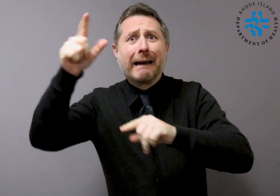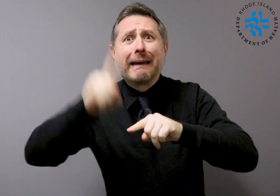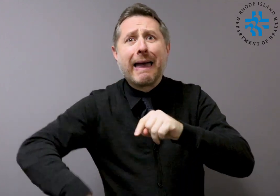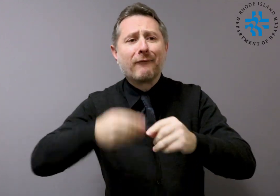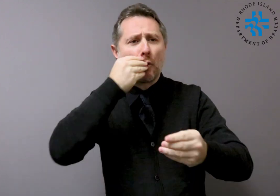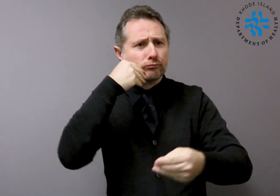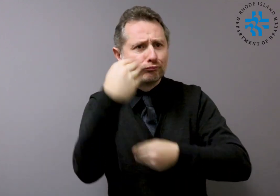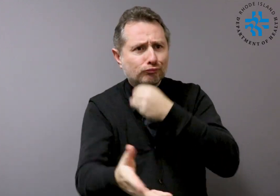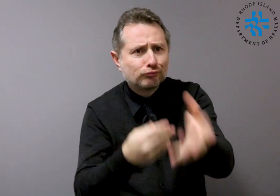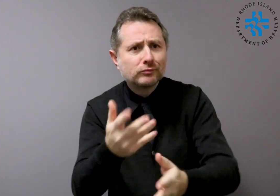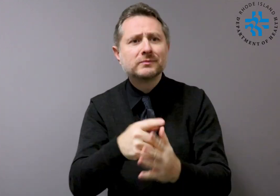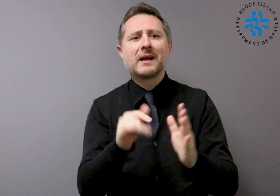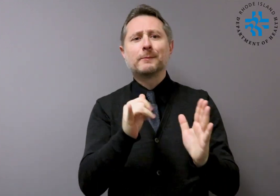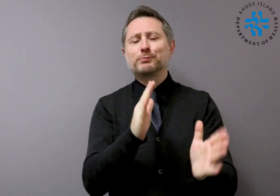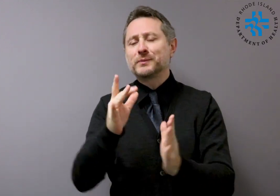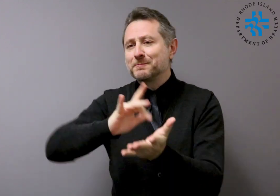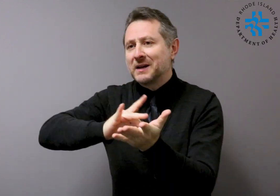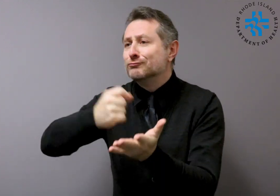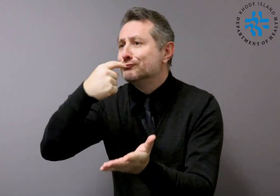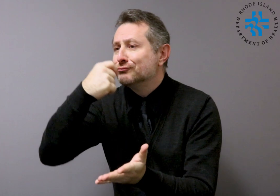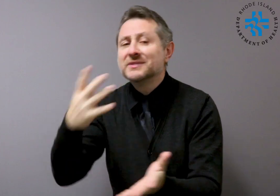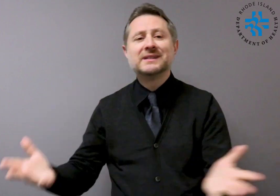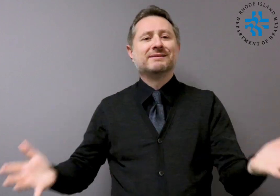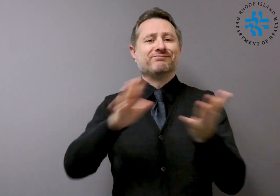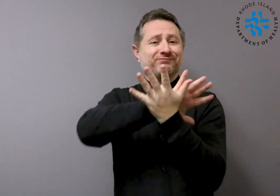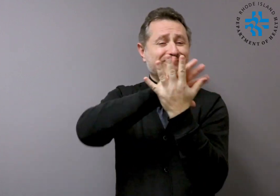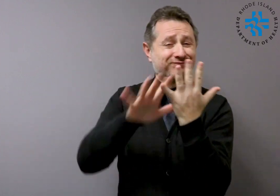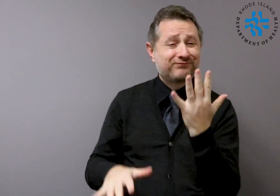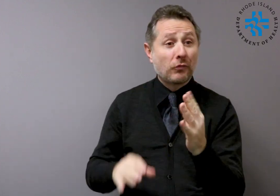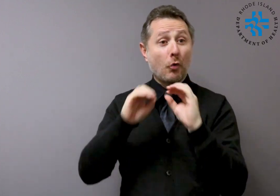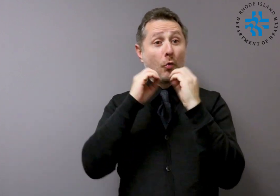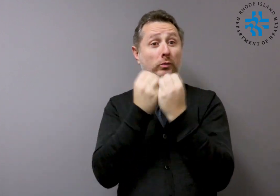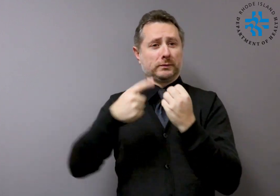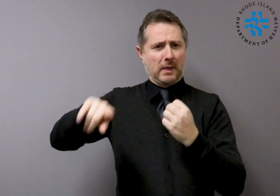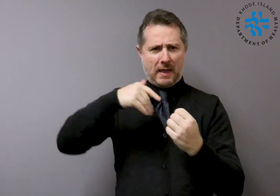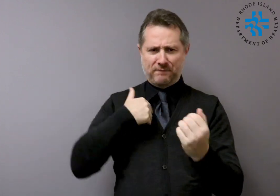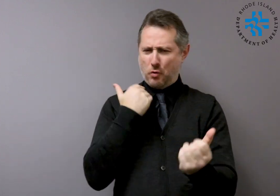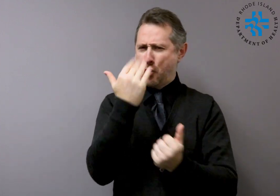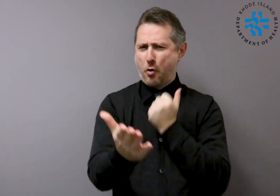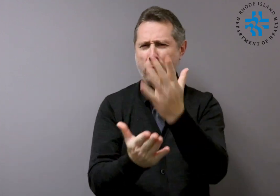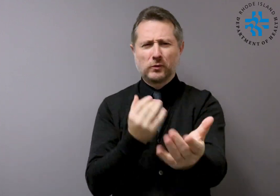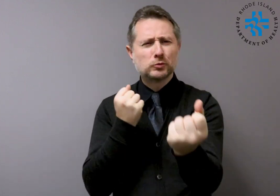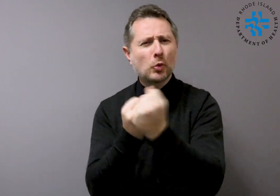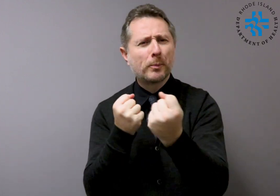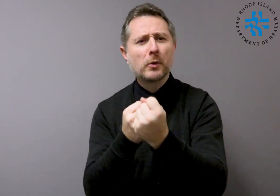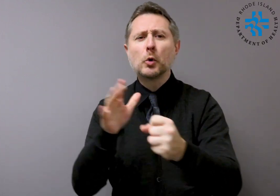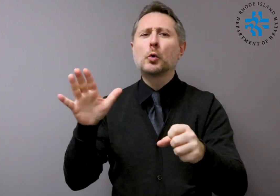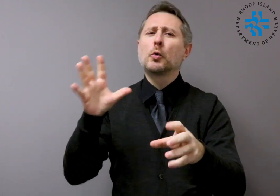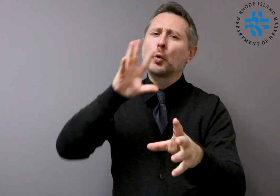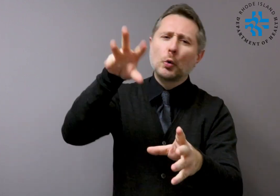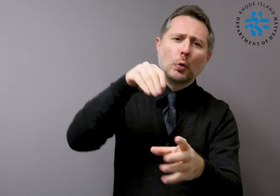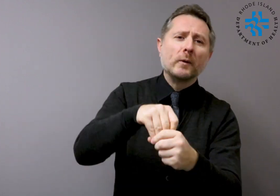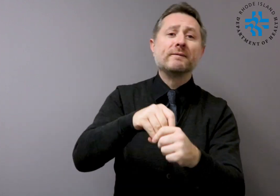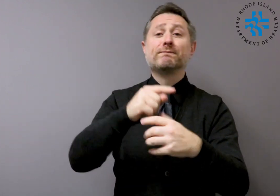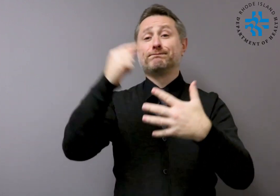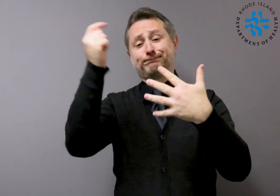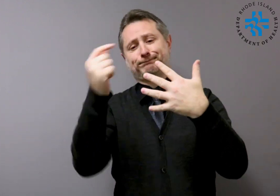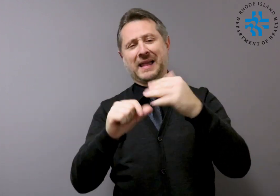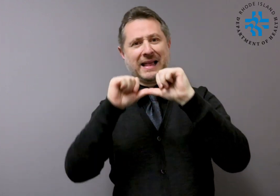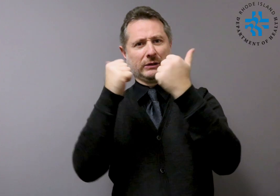after traveling from China have the support services they need. This includes support with everyday needs, such as prescriptions and